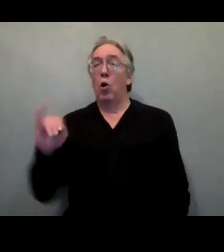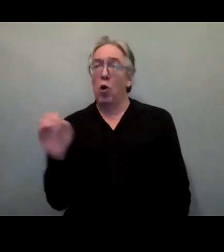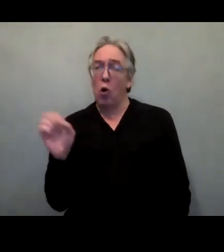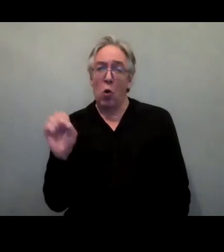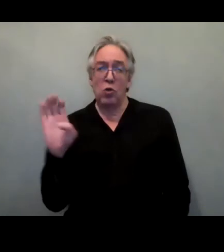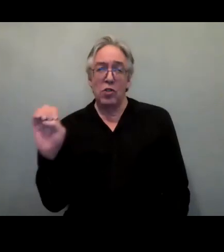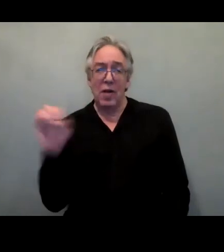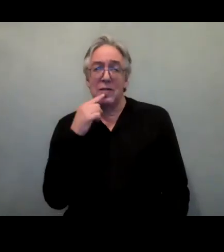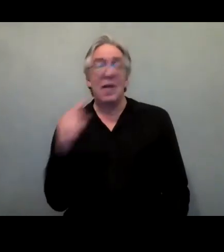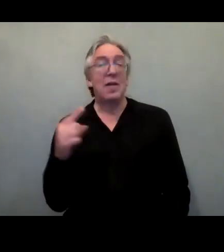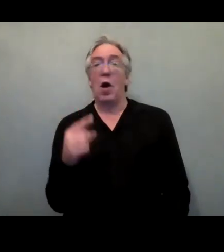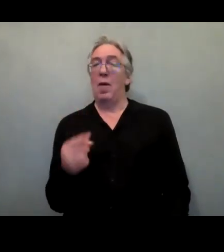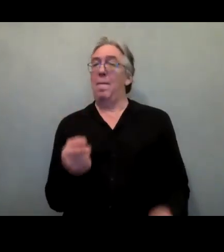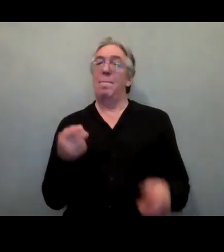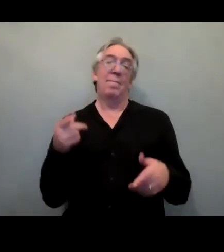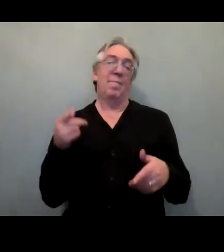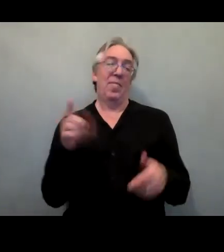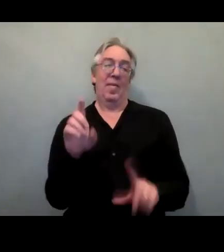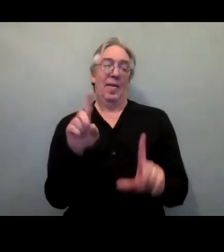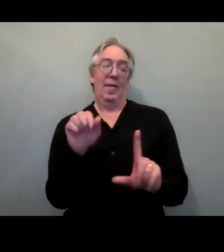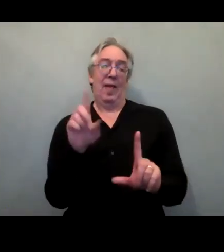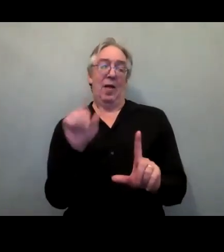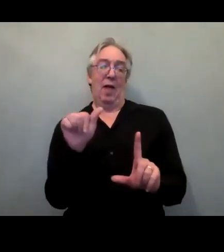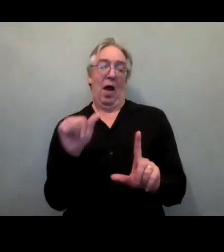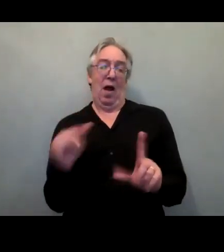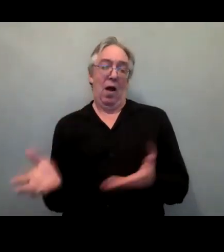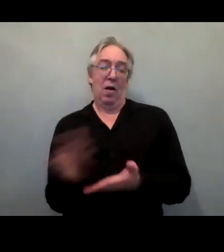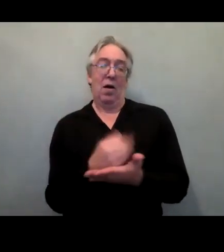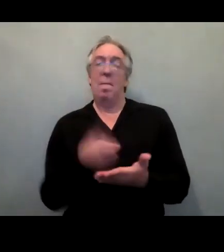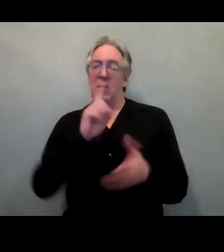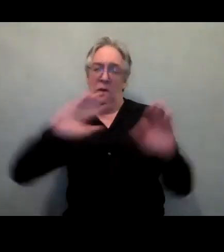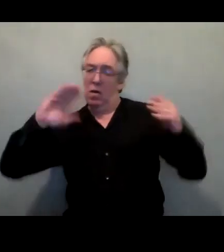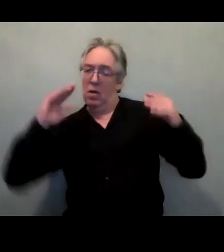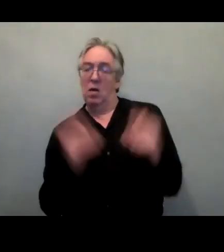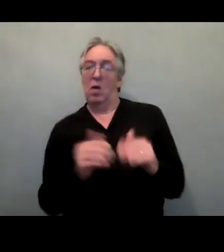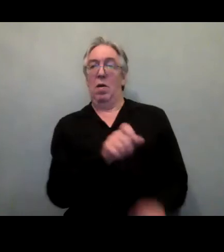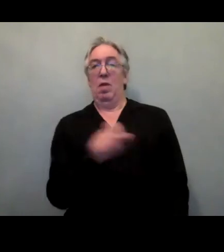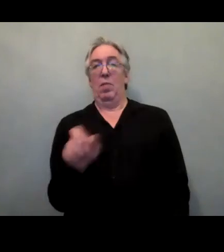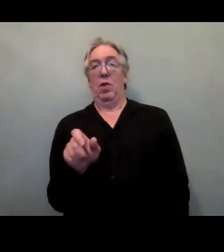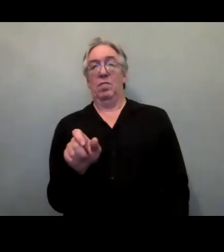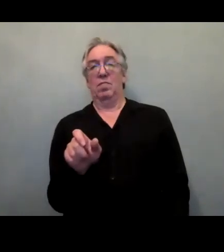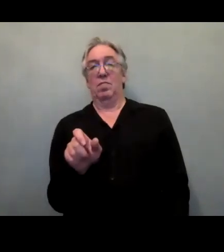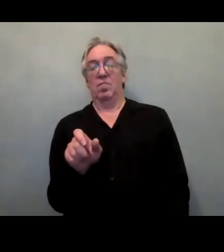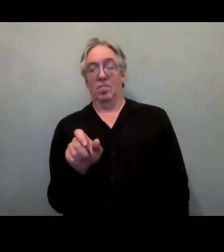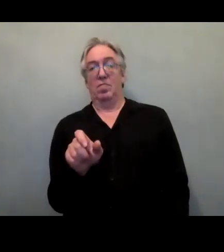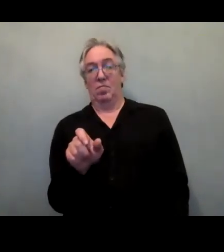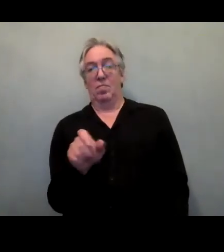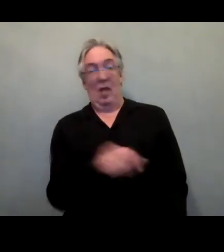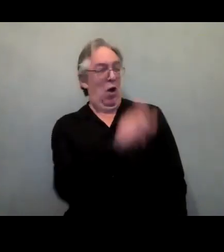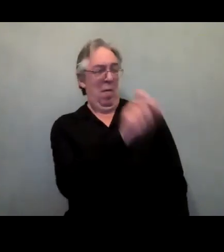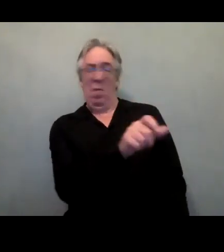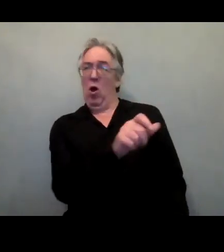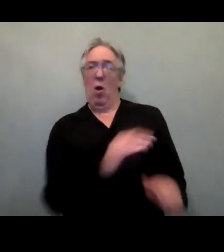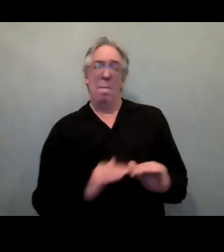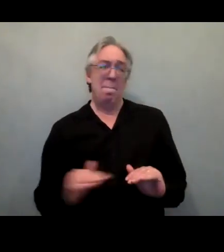Putting people at the center of that data is critical to ensure that those most affected by the decisions are part of the movement for change. So